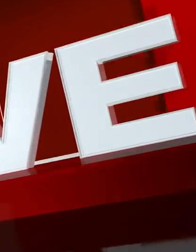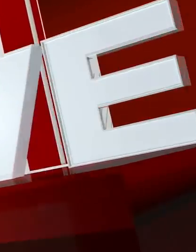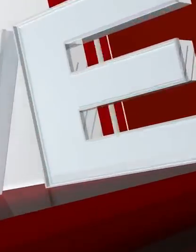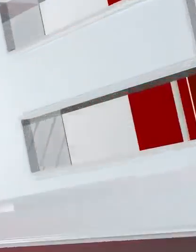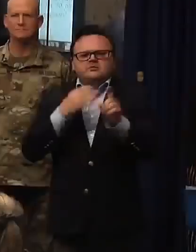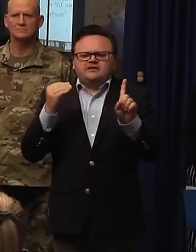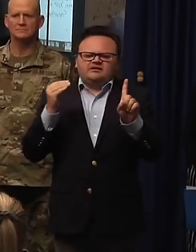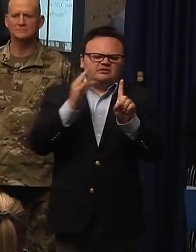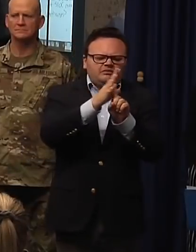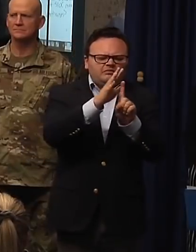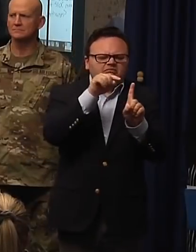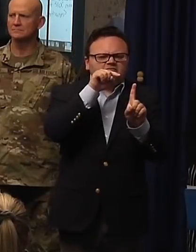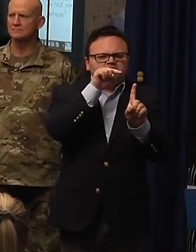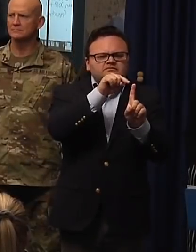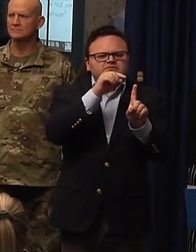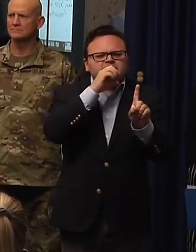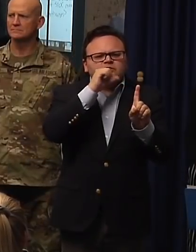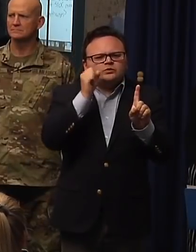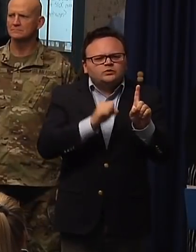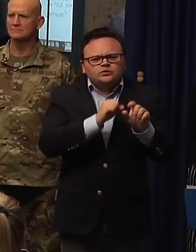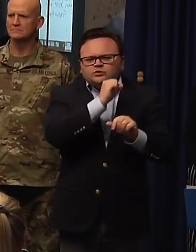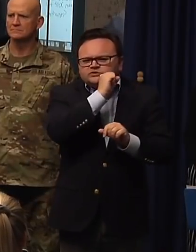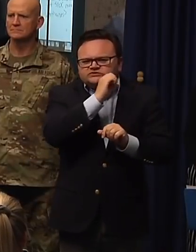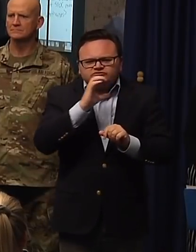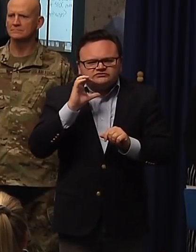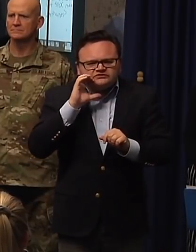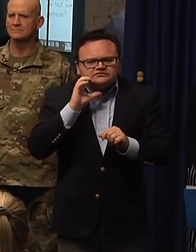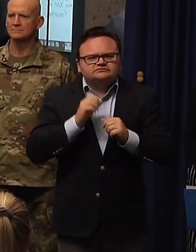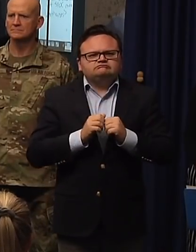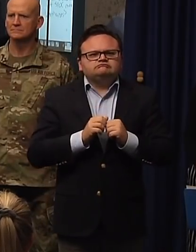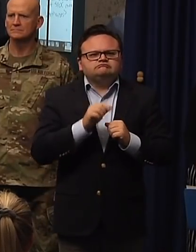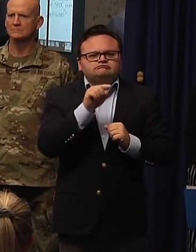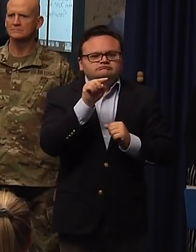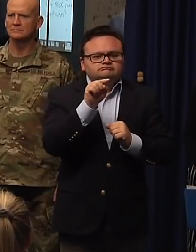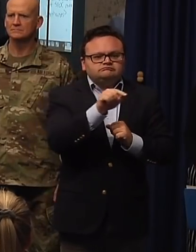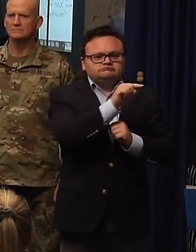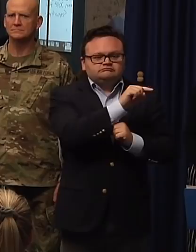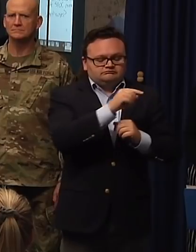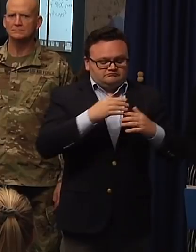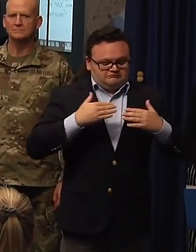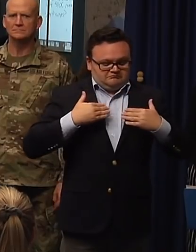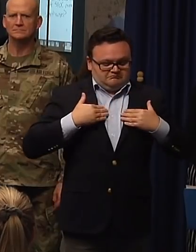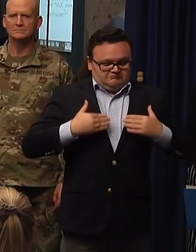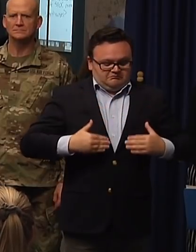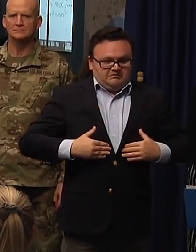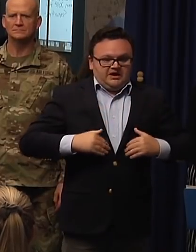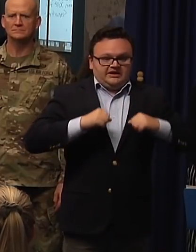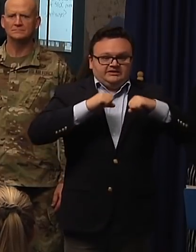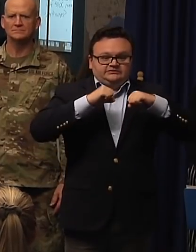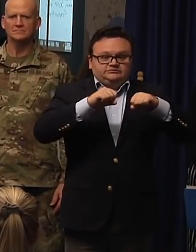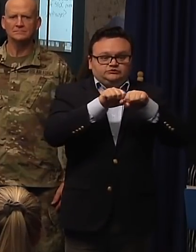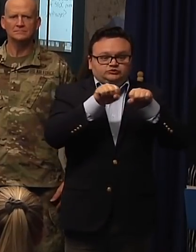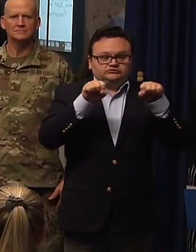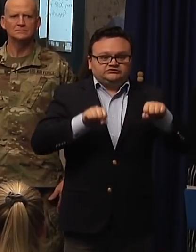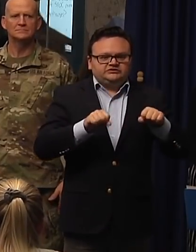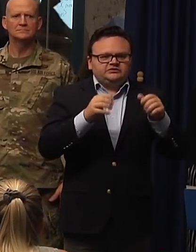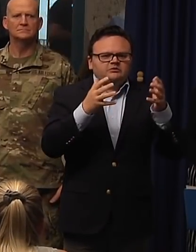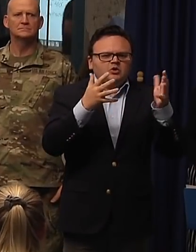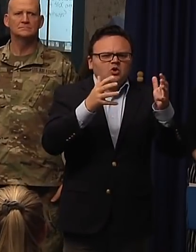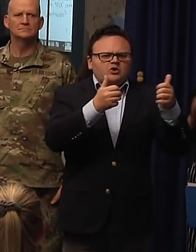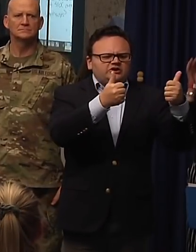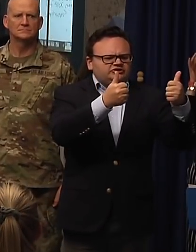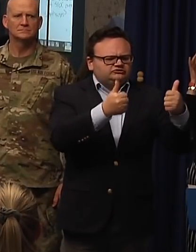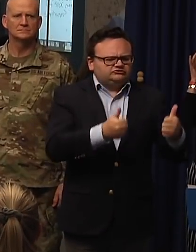And we want to take you to Tallahassee right now where Governor Ron DeSantis is doing a briefing. Let's listen in to what he has to say. ...about their underlying medical conditions. And so